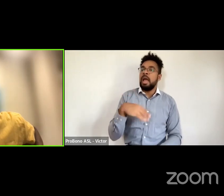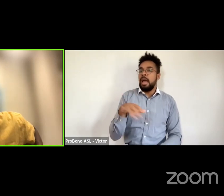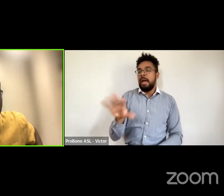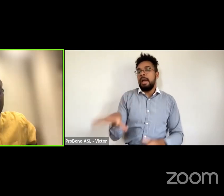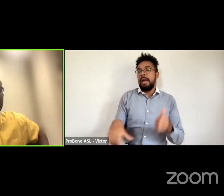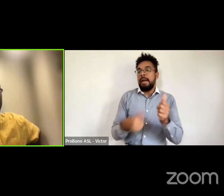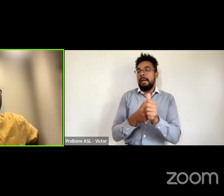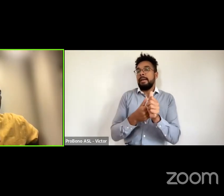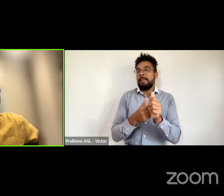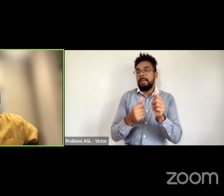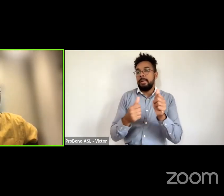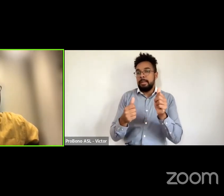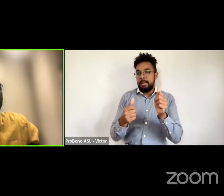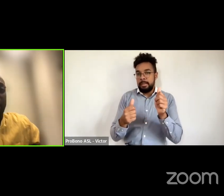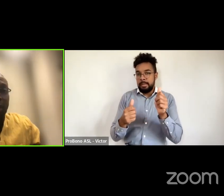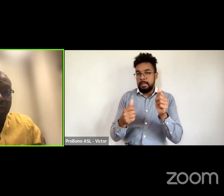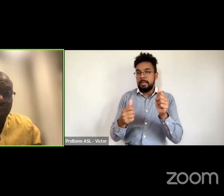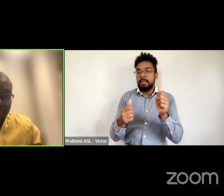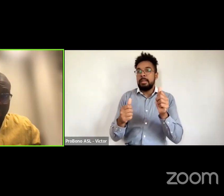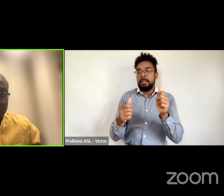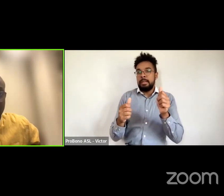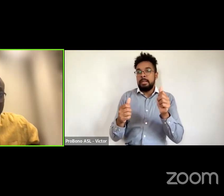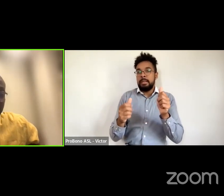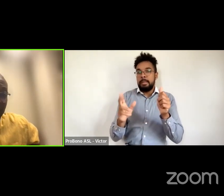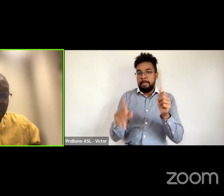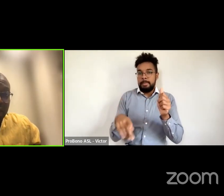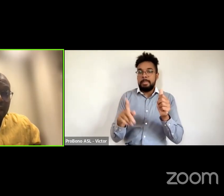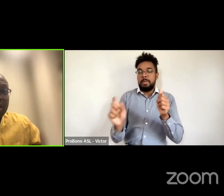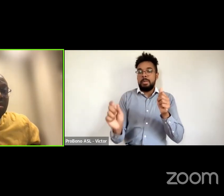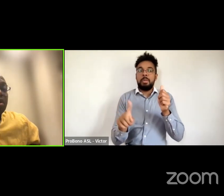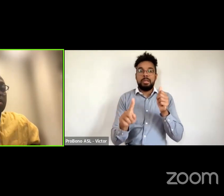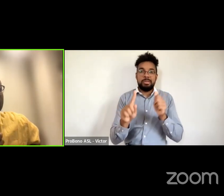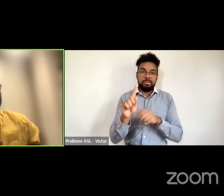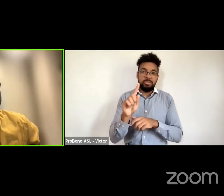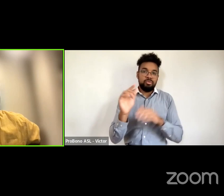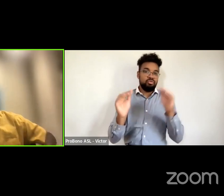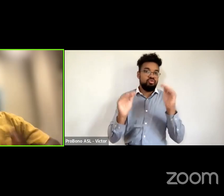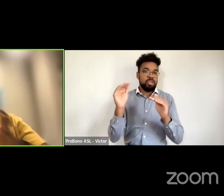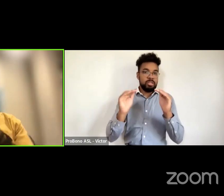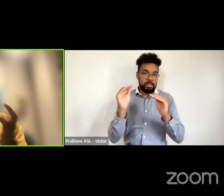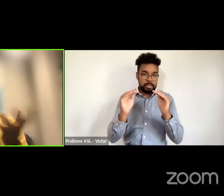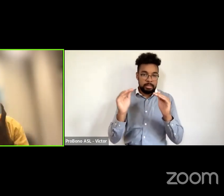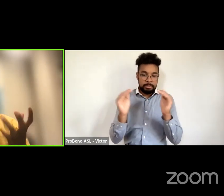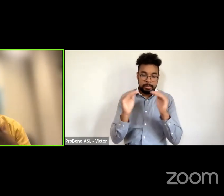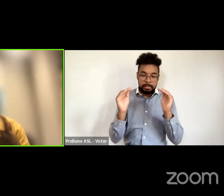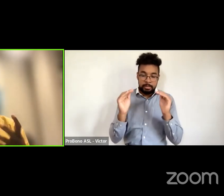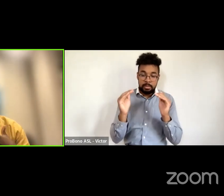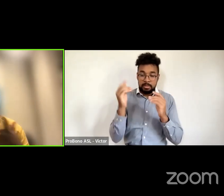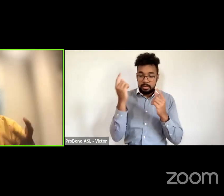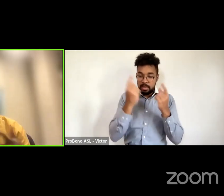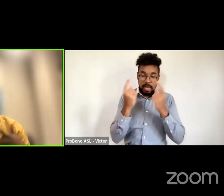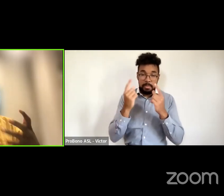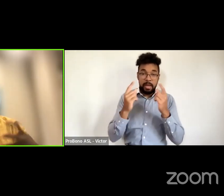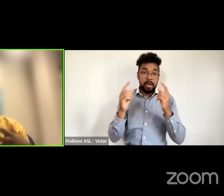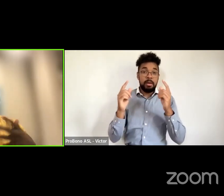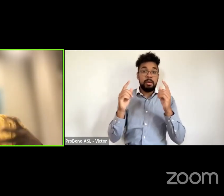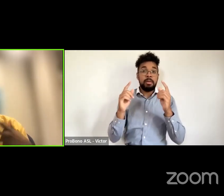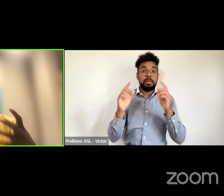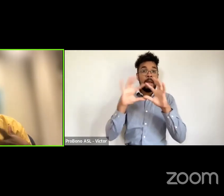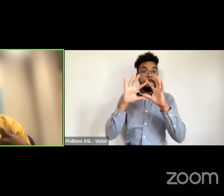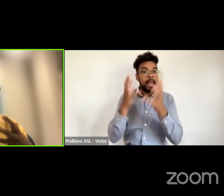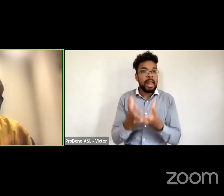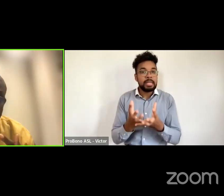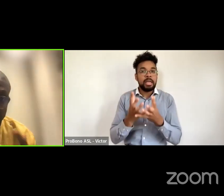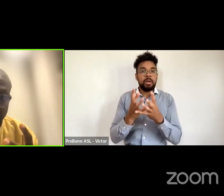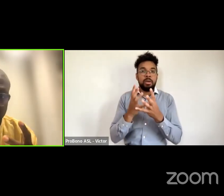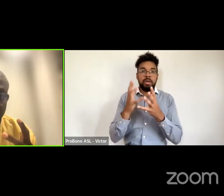justice though if we think about planetary justice right because this is the it it's always the idea that it